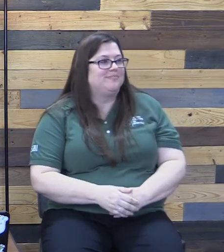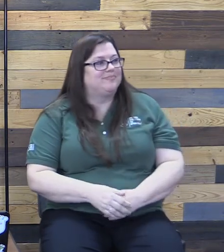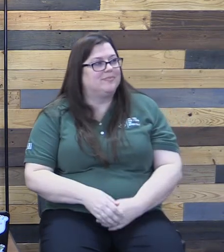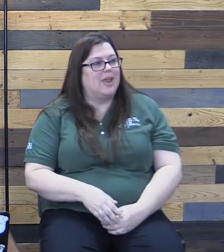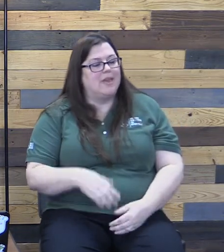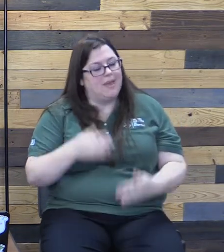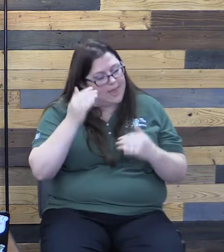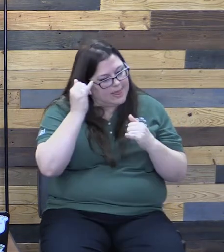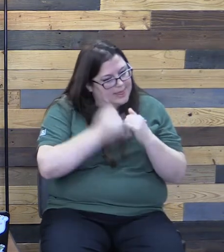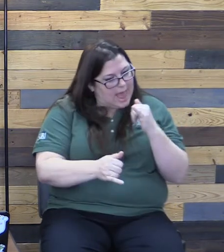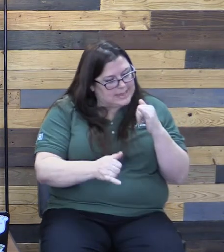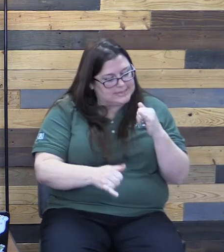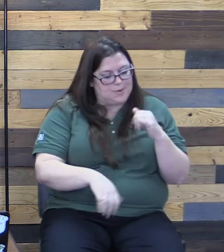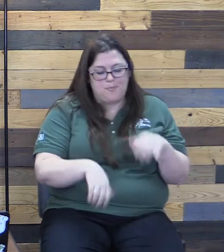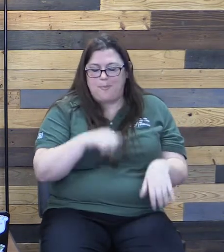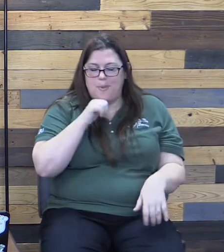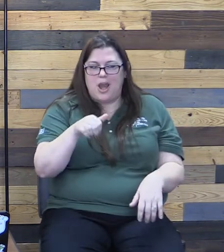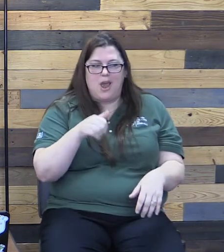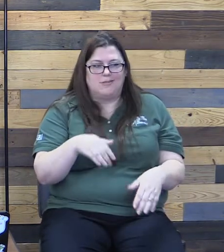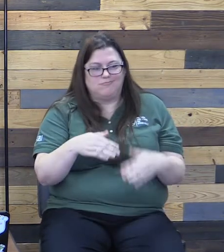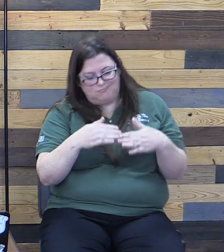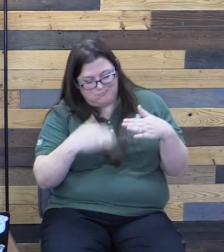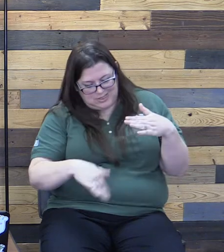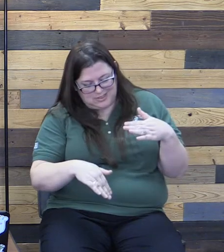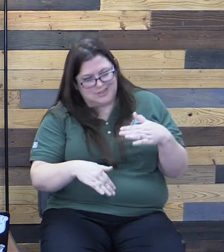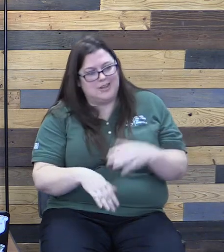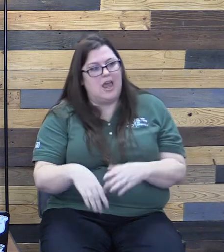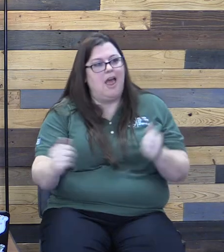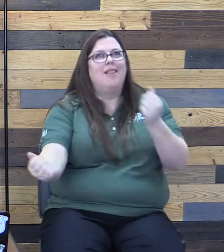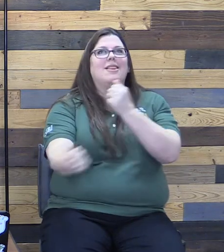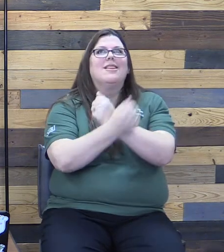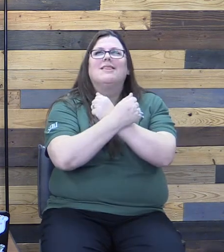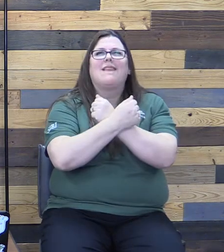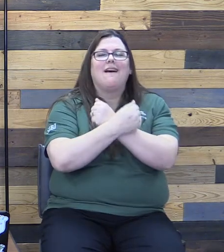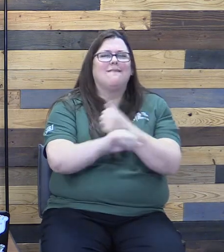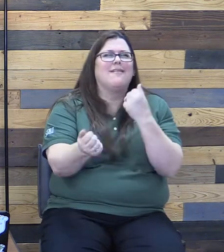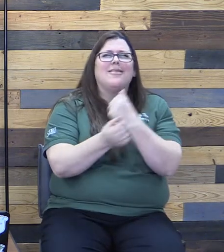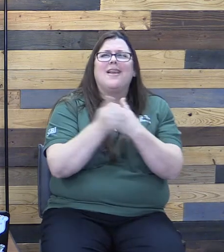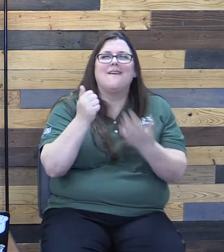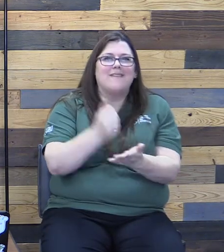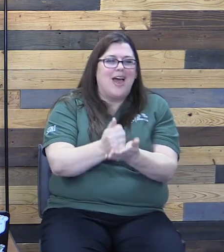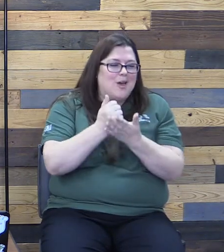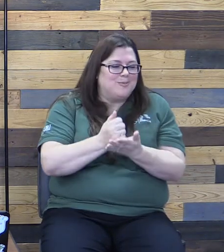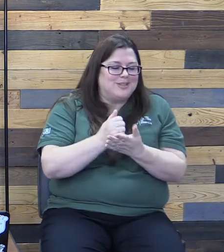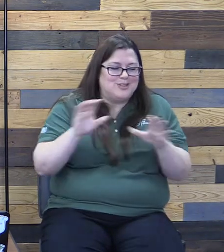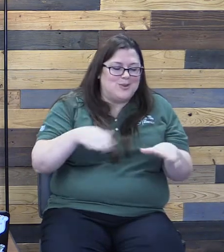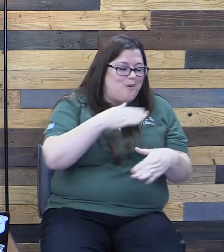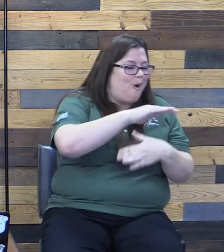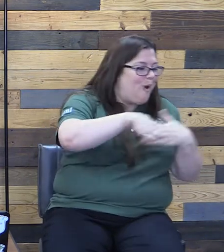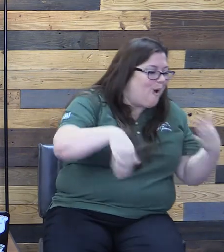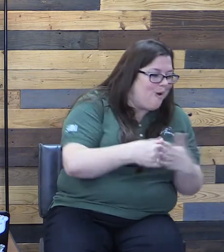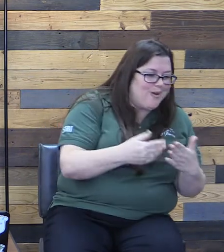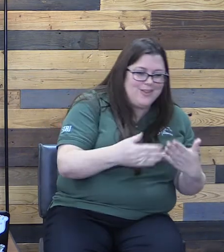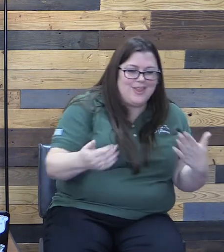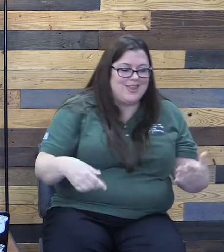Last but not least, love. Love helps us to do all these previously mentioned things.